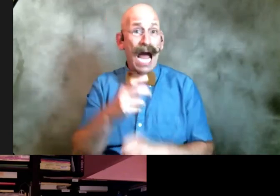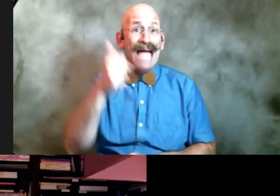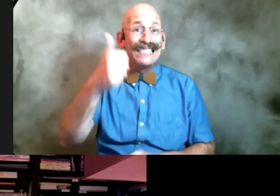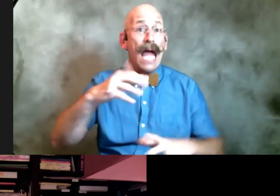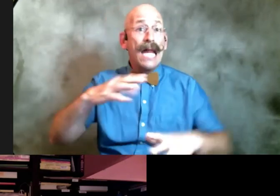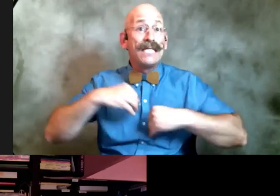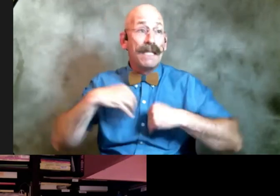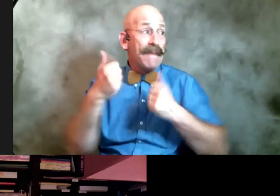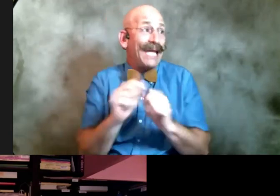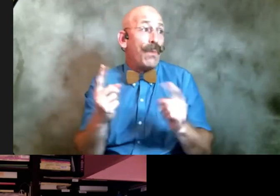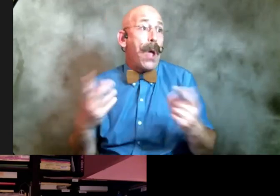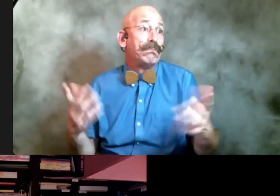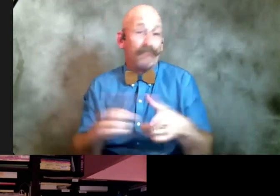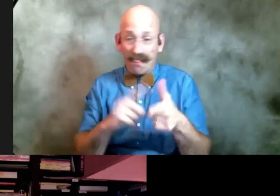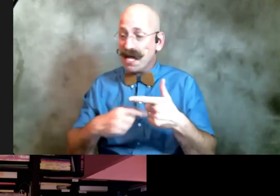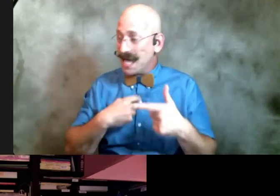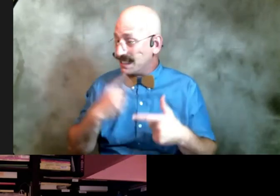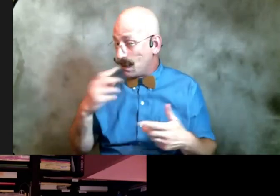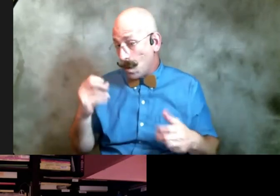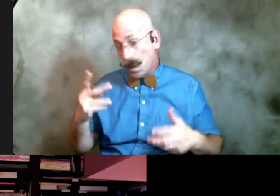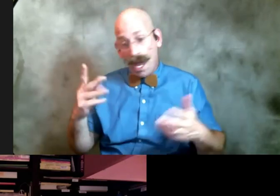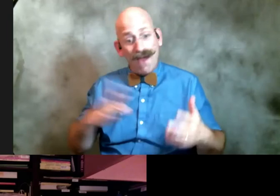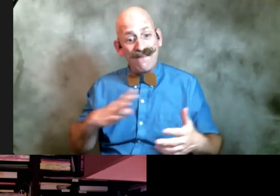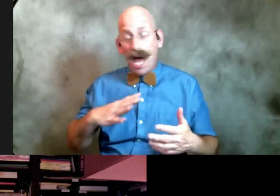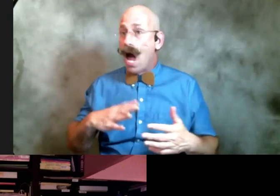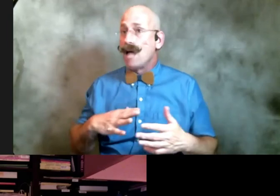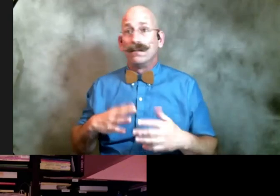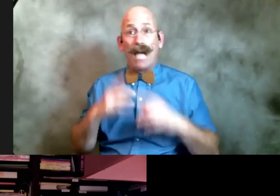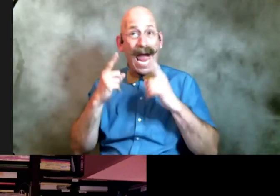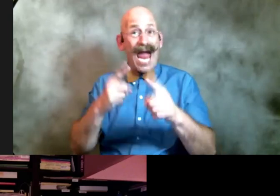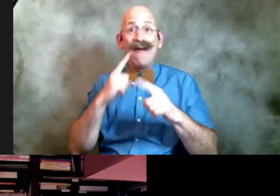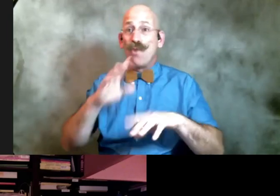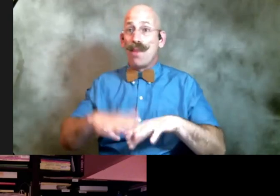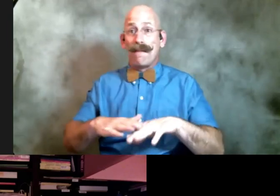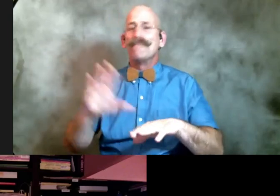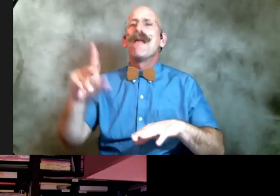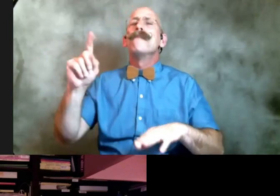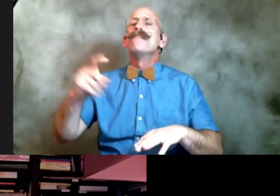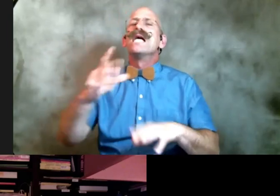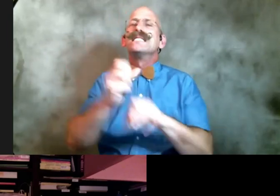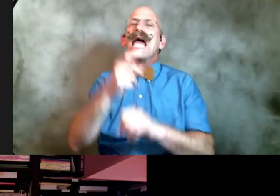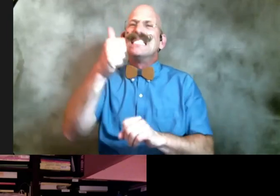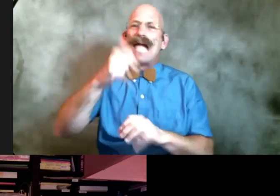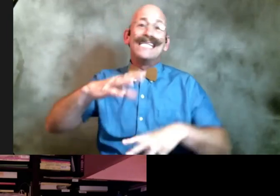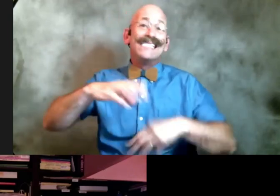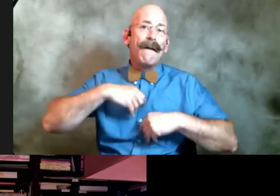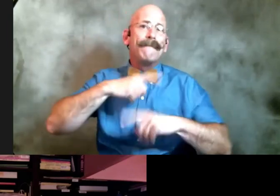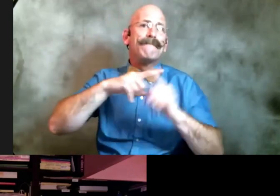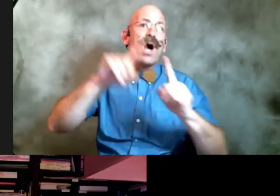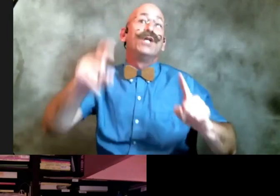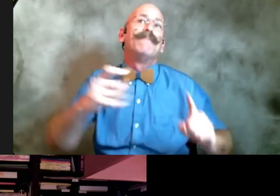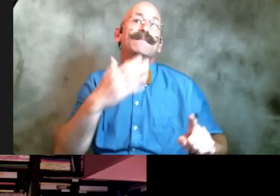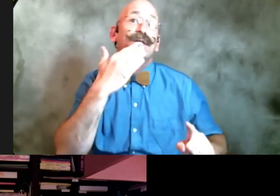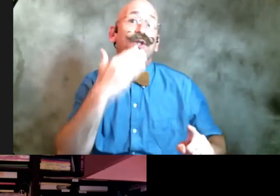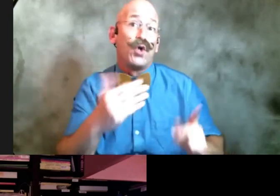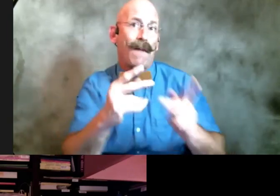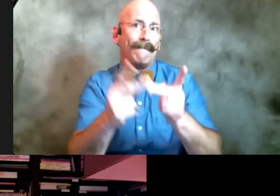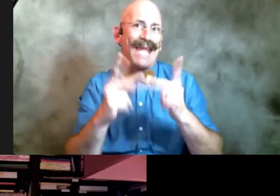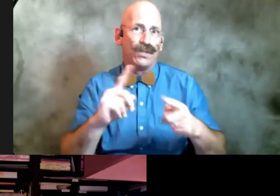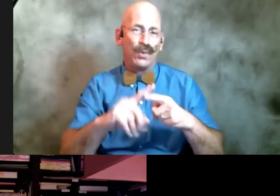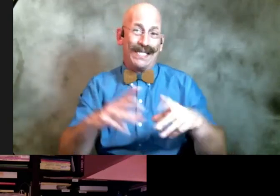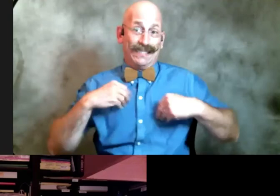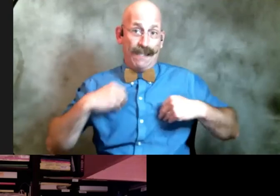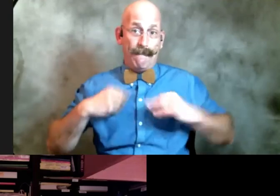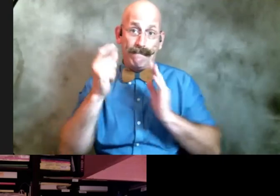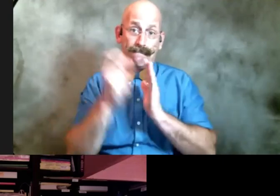anywhere and then i said okay we can't aim for the bottom anymore i gotta get 10 acceptances someplace good so i